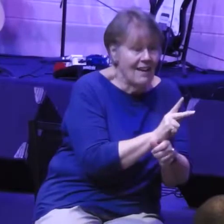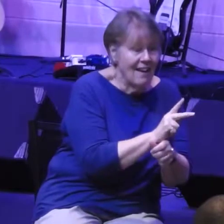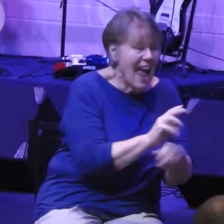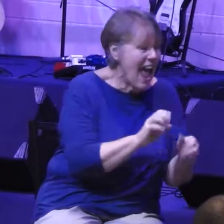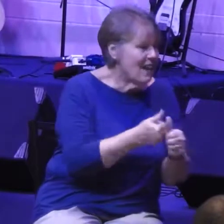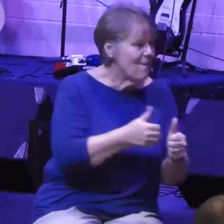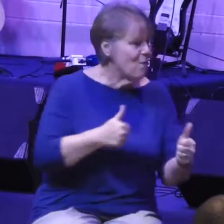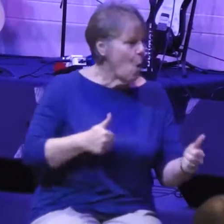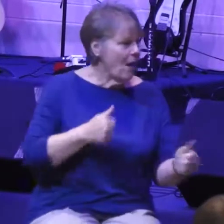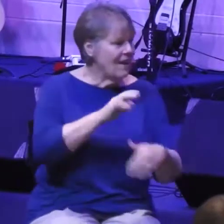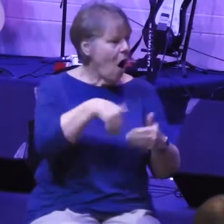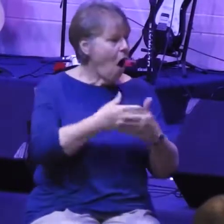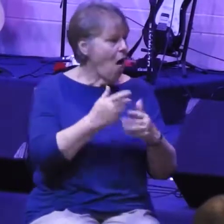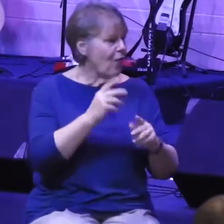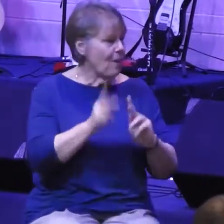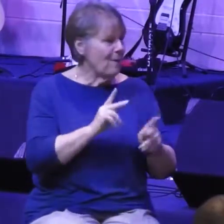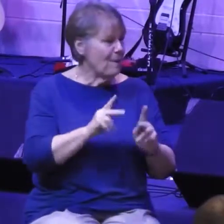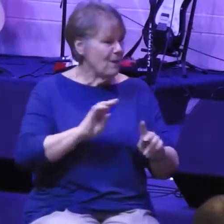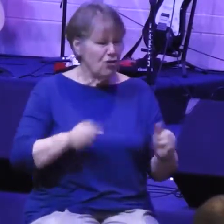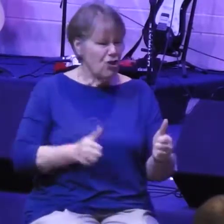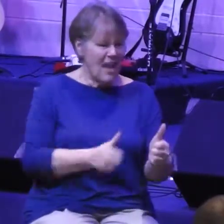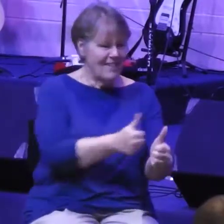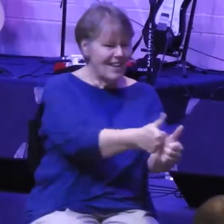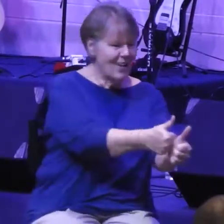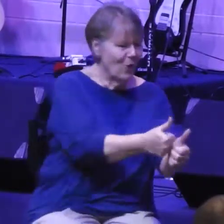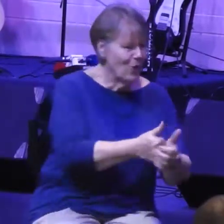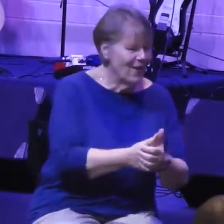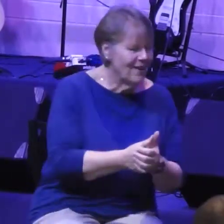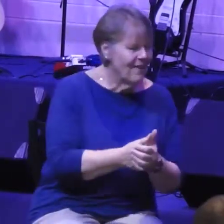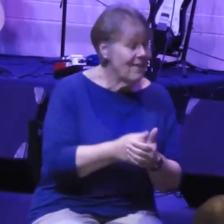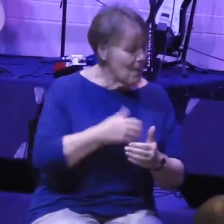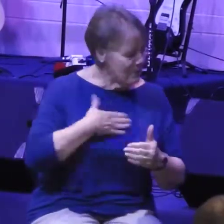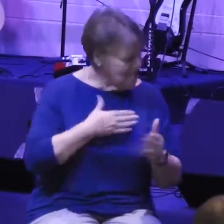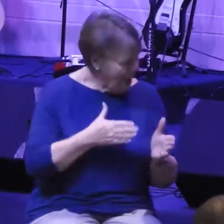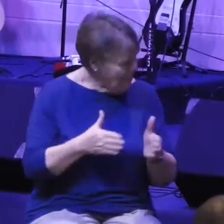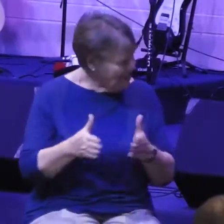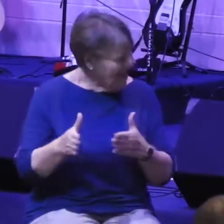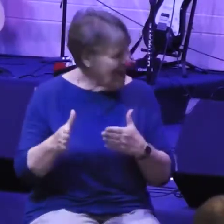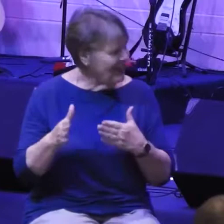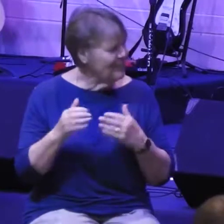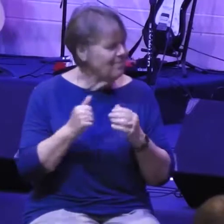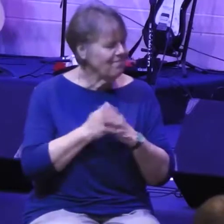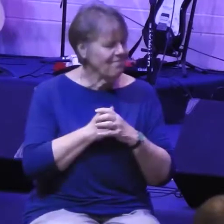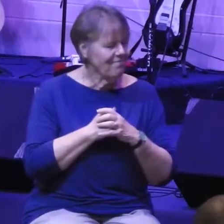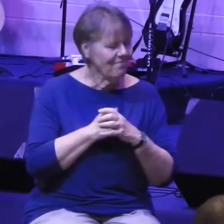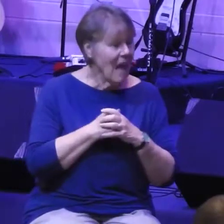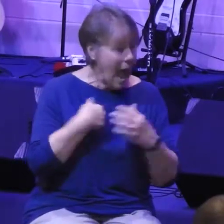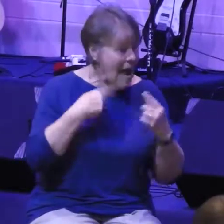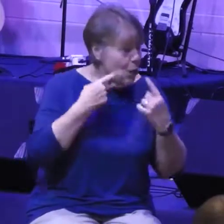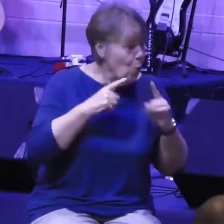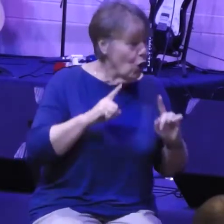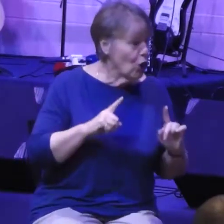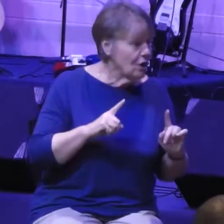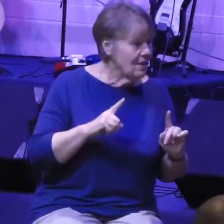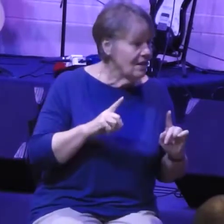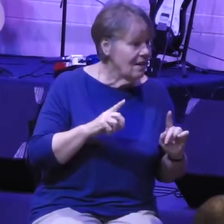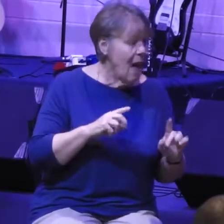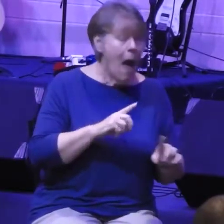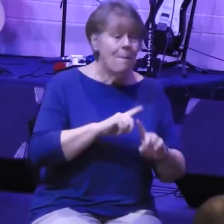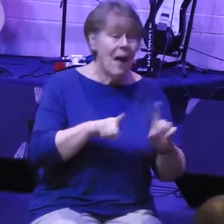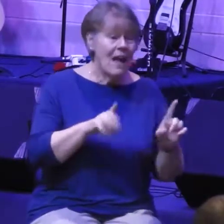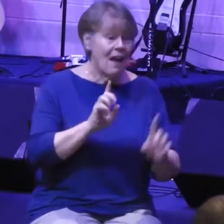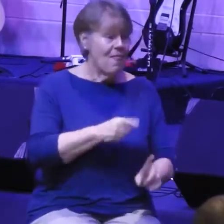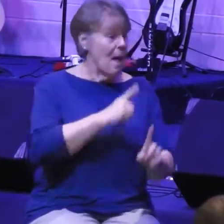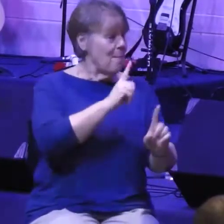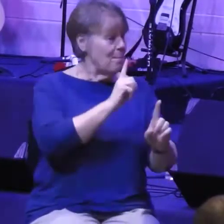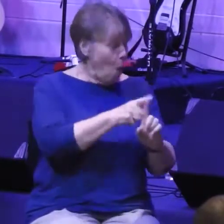was my plan, and it worked. But it really was a little anticlimactic, because the whole point of the